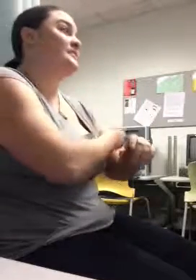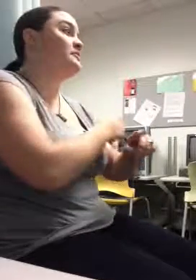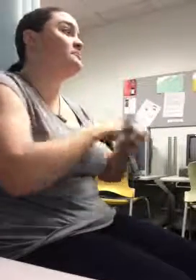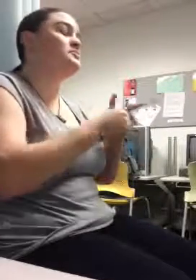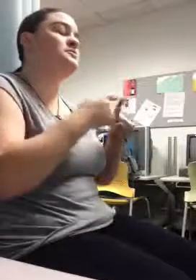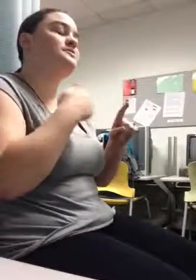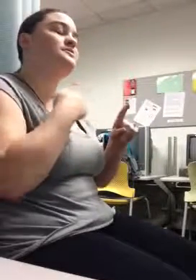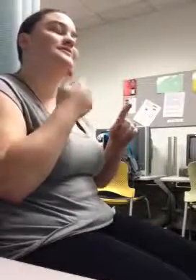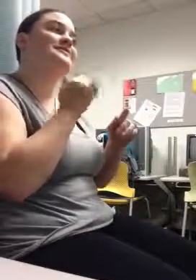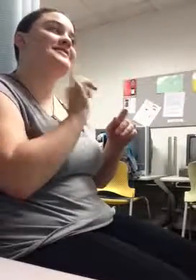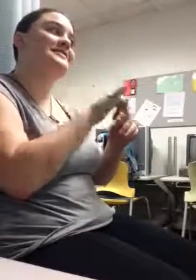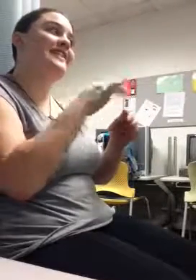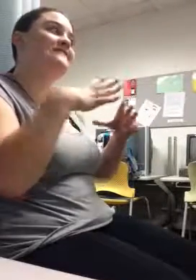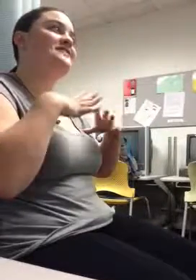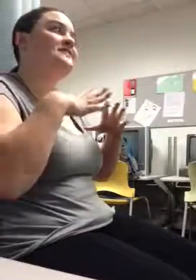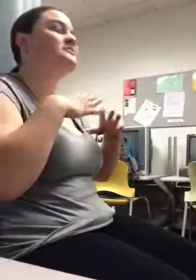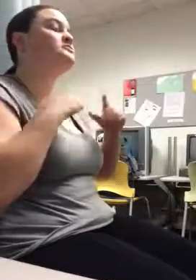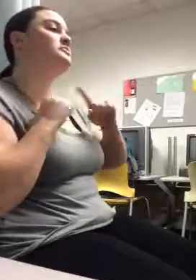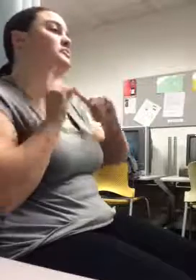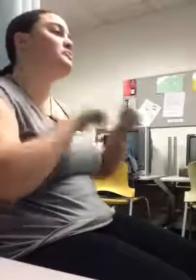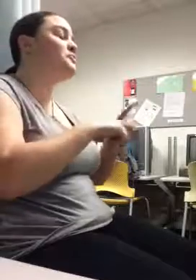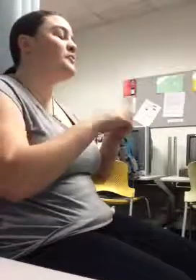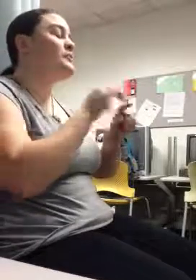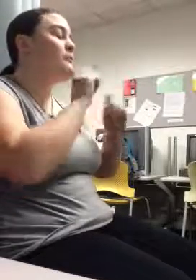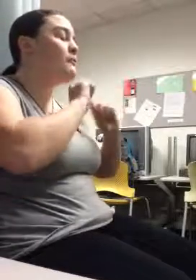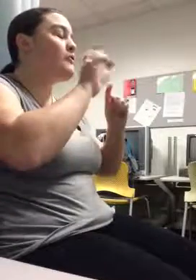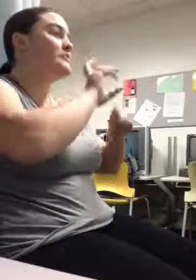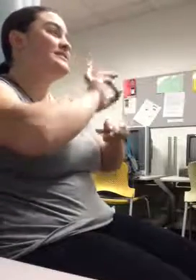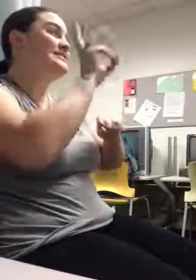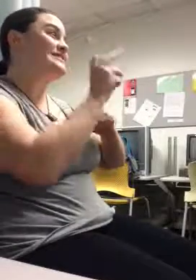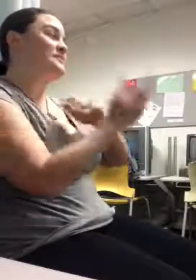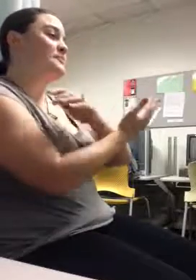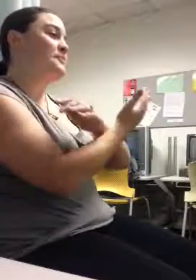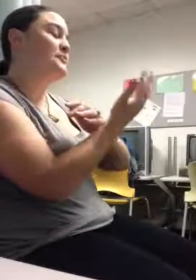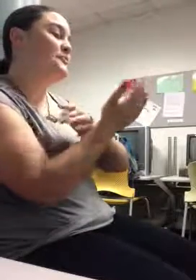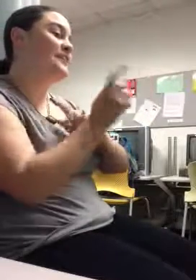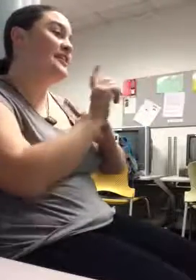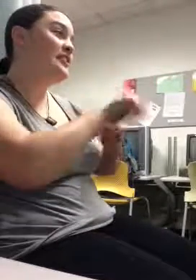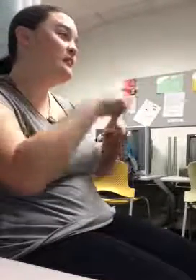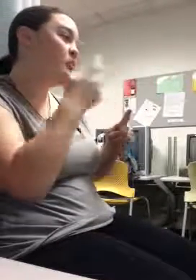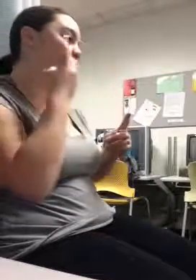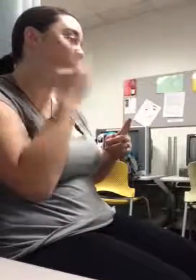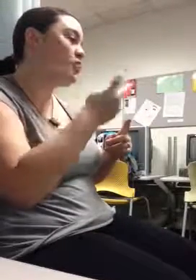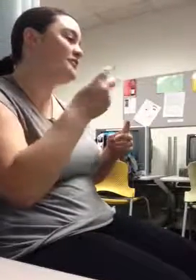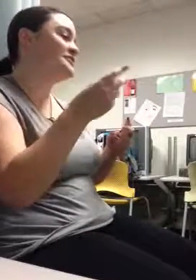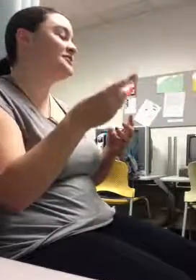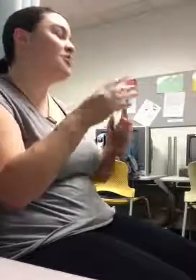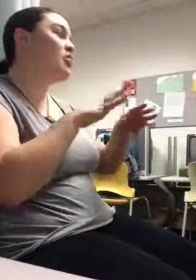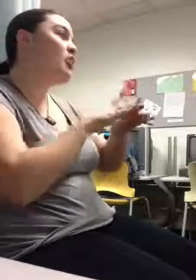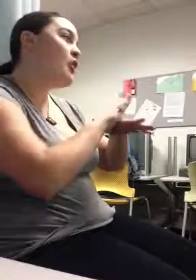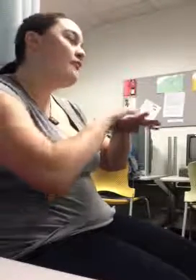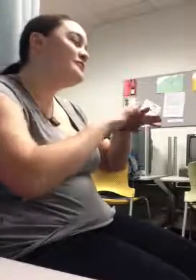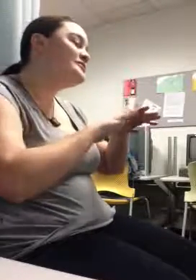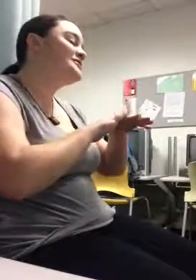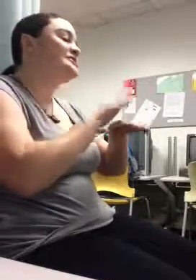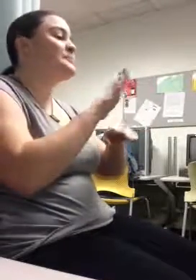ready to get up and take on the day. was just awesome. The first thing that